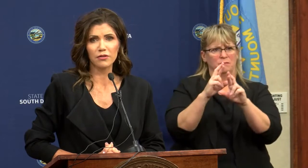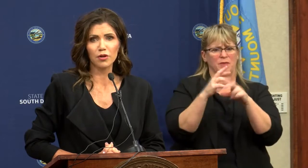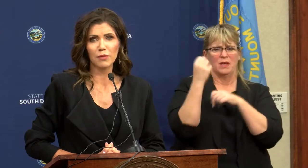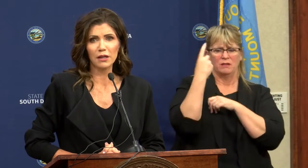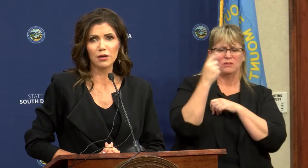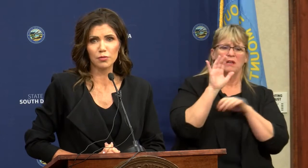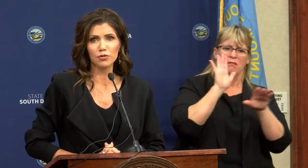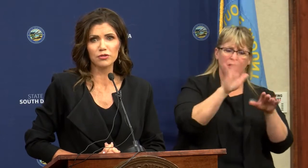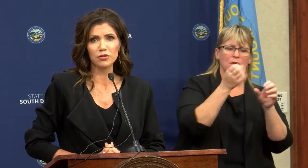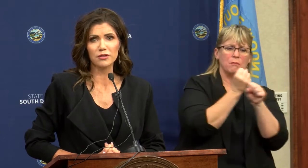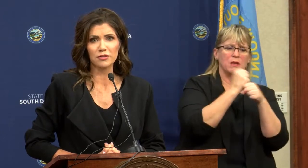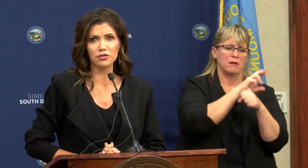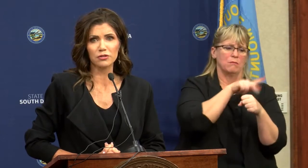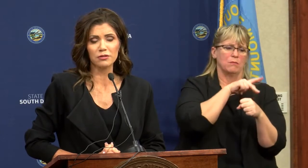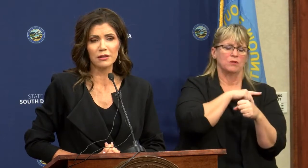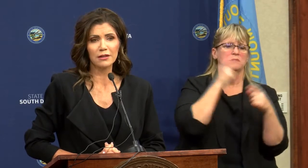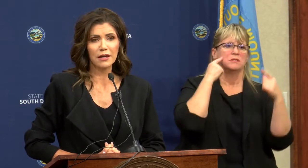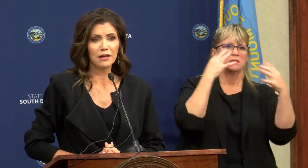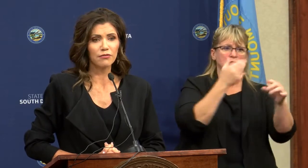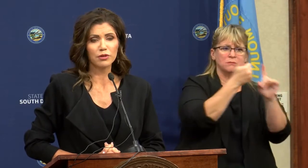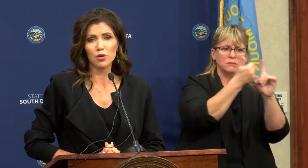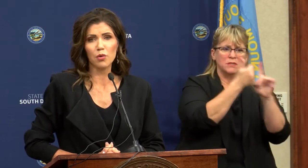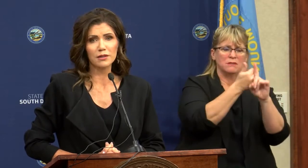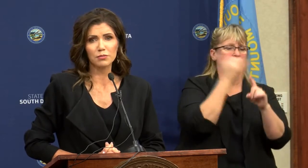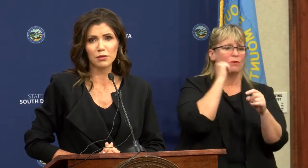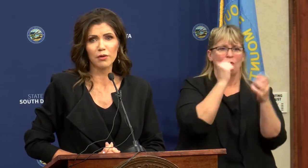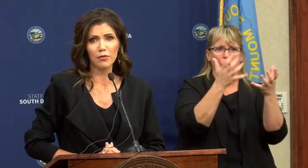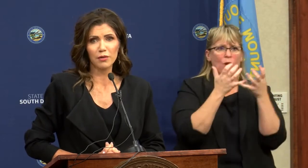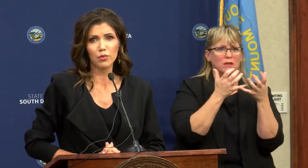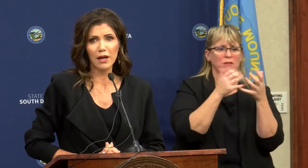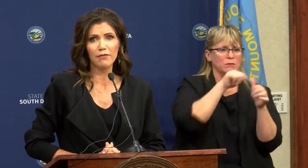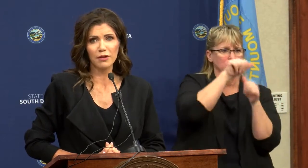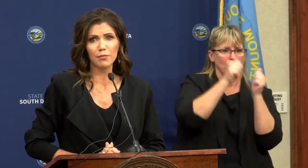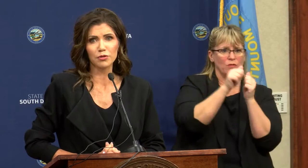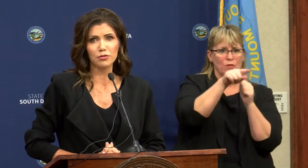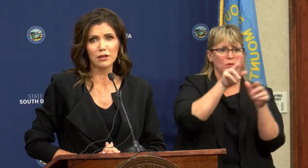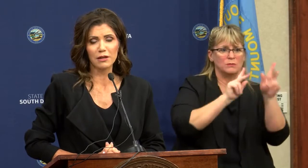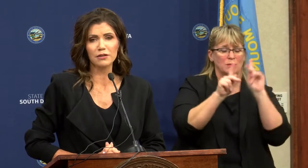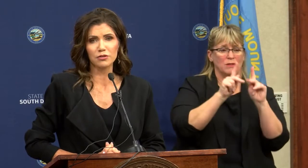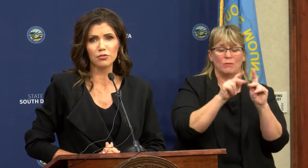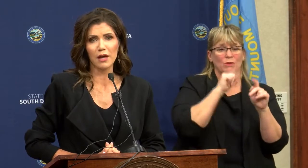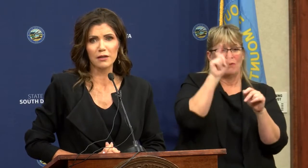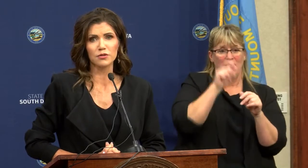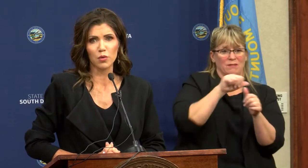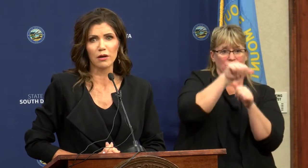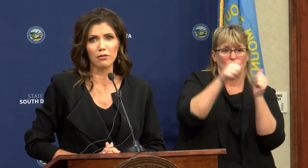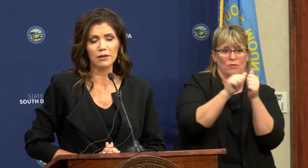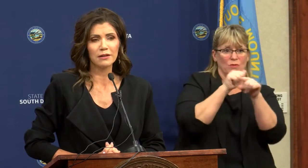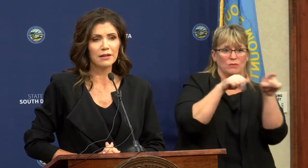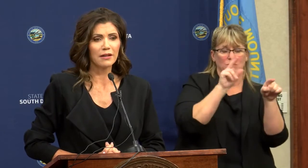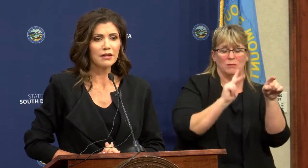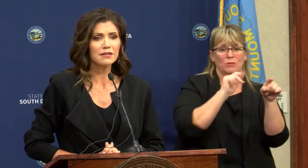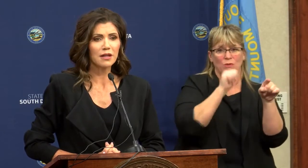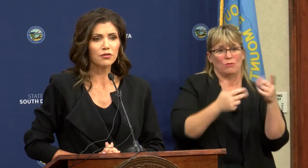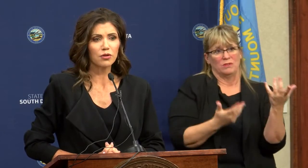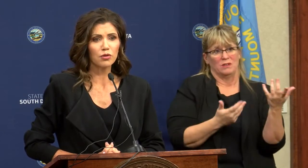understand that they're making a personal decision. And if we don't want to be around them, we have the opportunity not to do that as well. And I think in South Dakota,